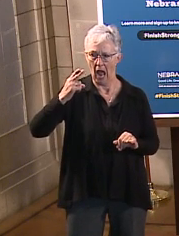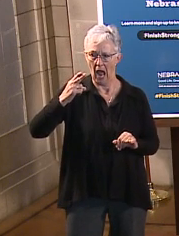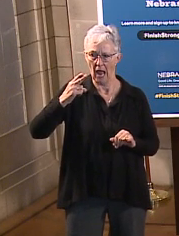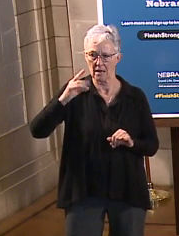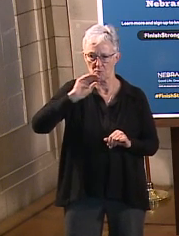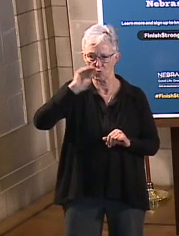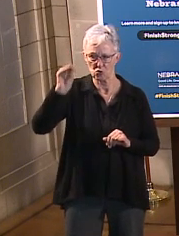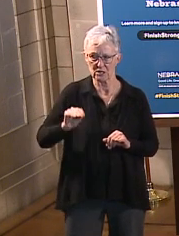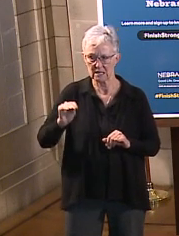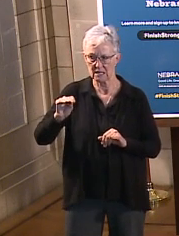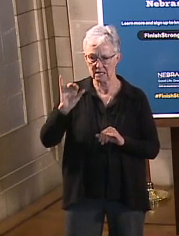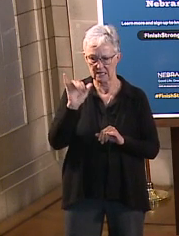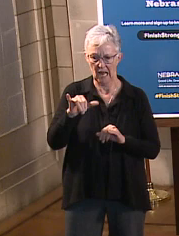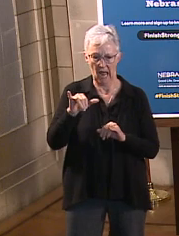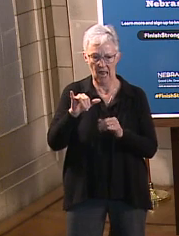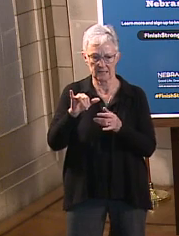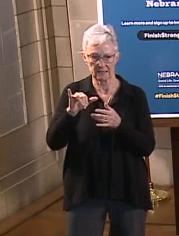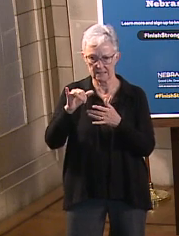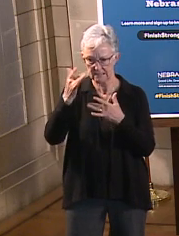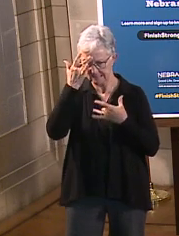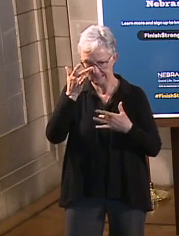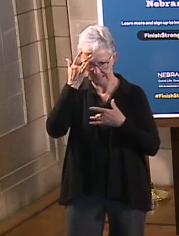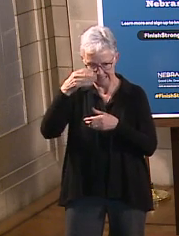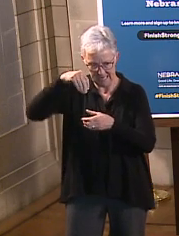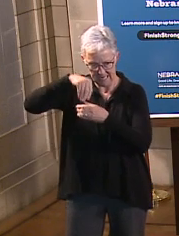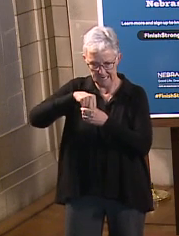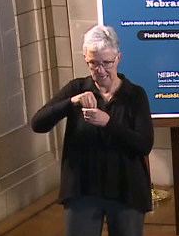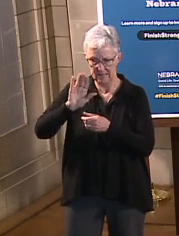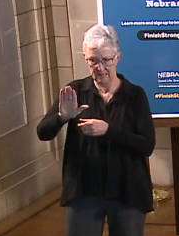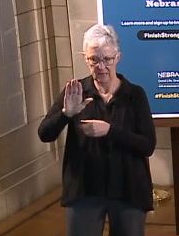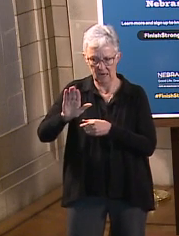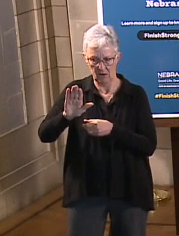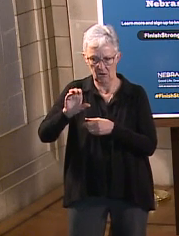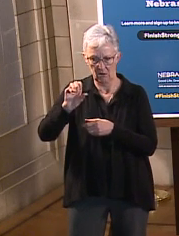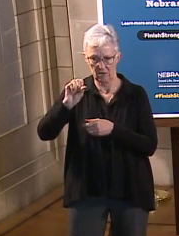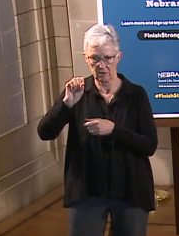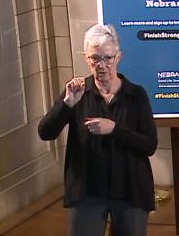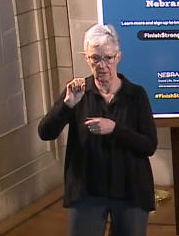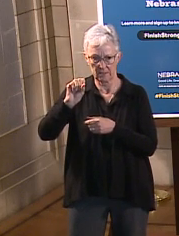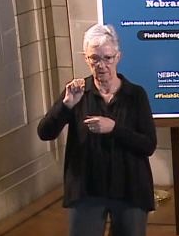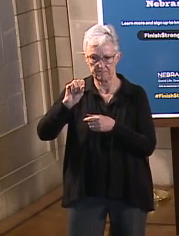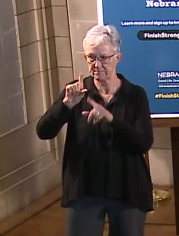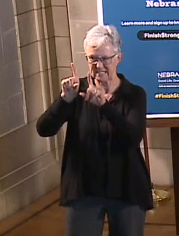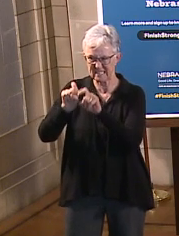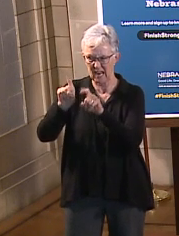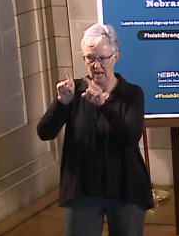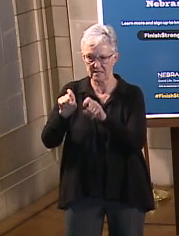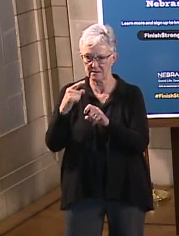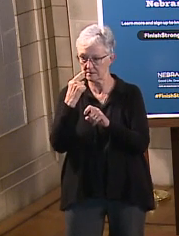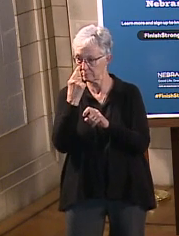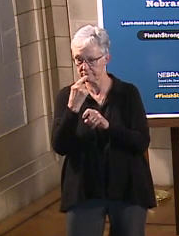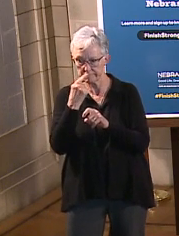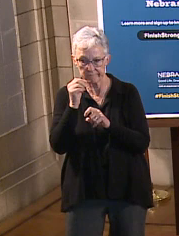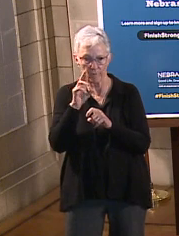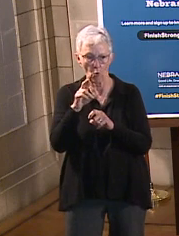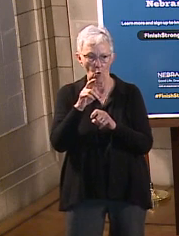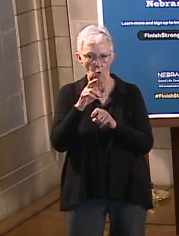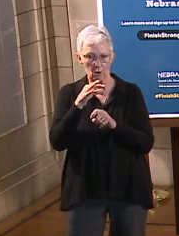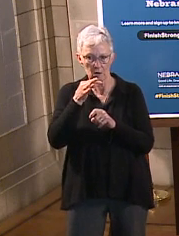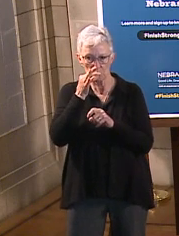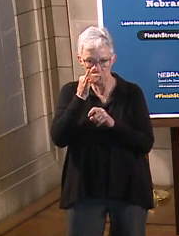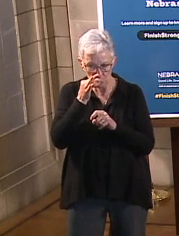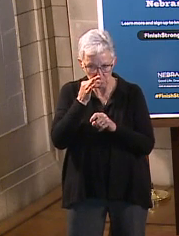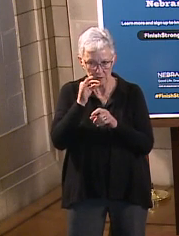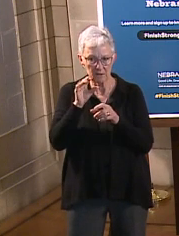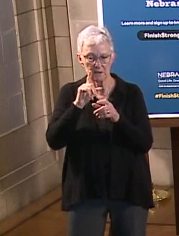patient provided. And so for that, we have identified three